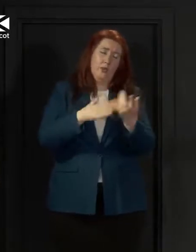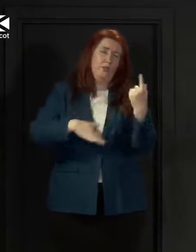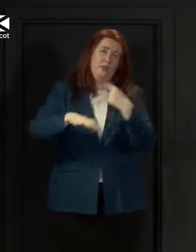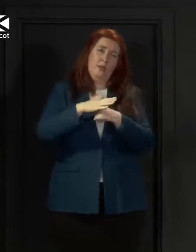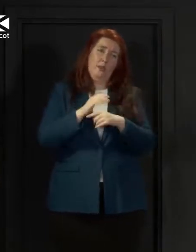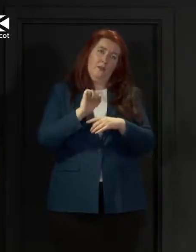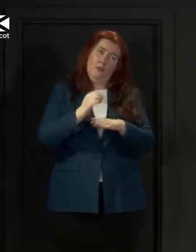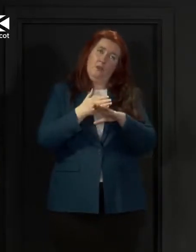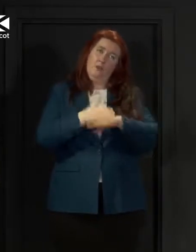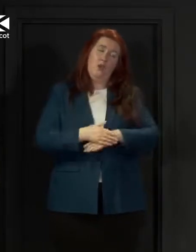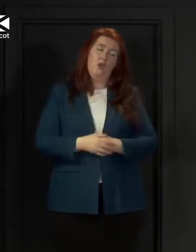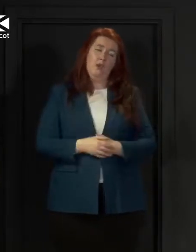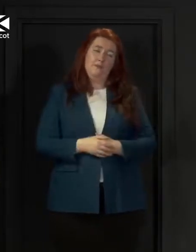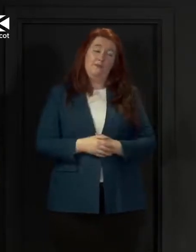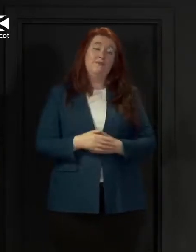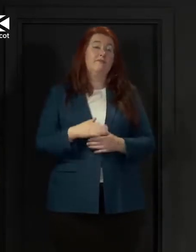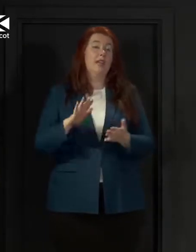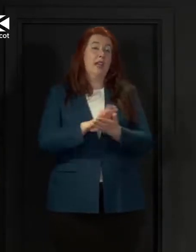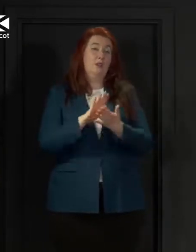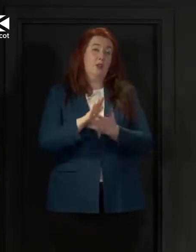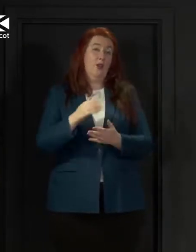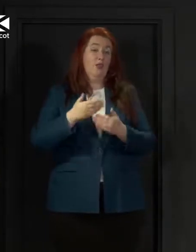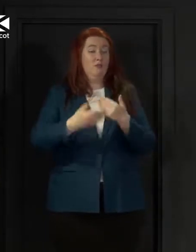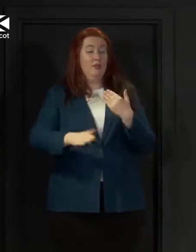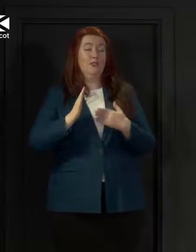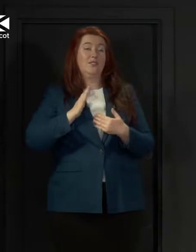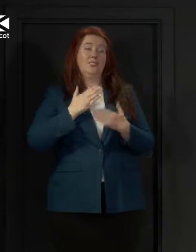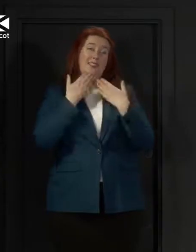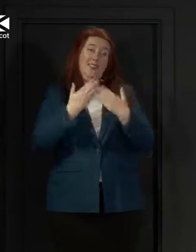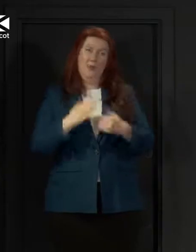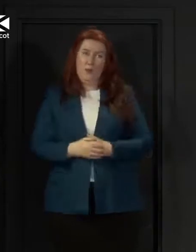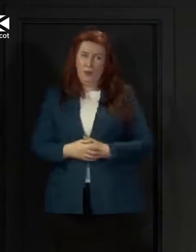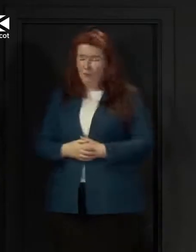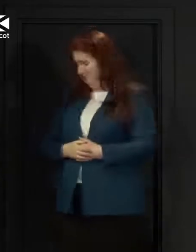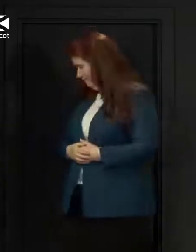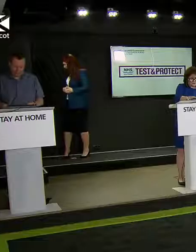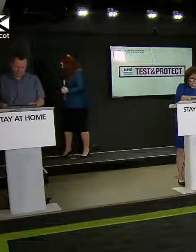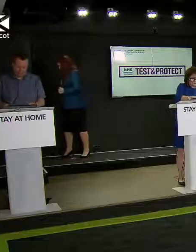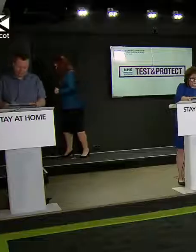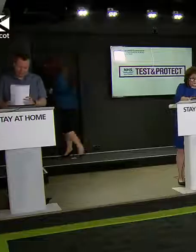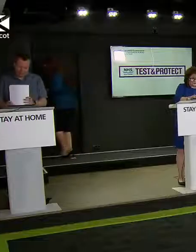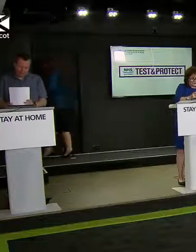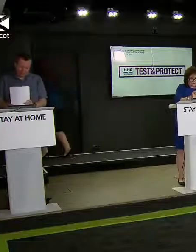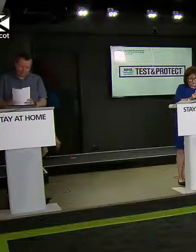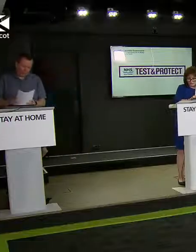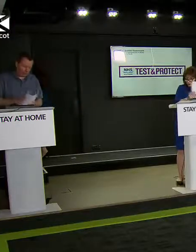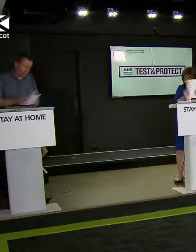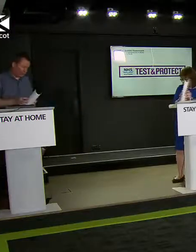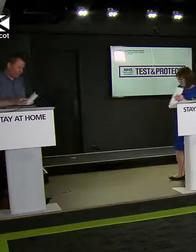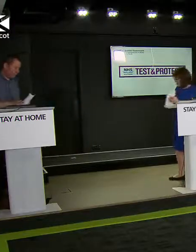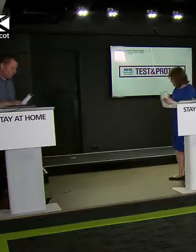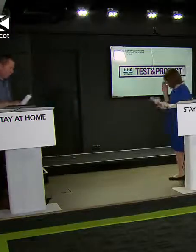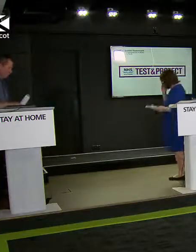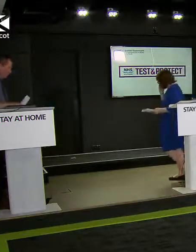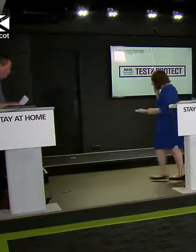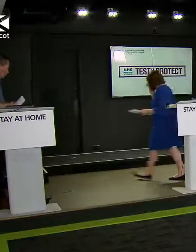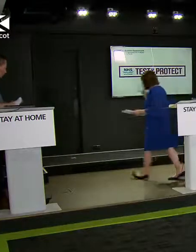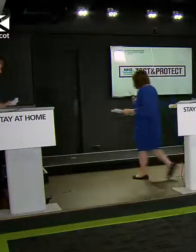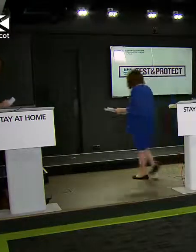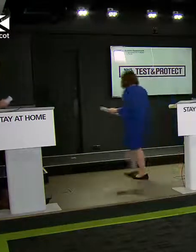everything that you're doing enjoy the rest of your Sunday thanks very much you you